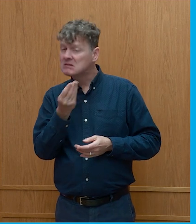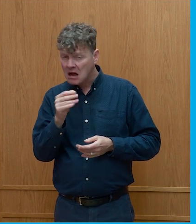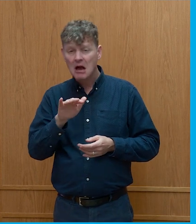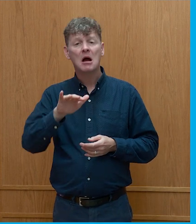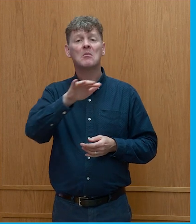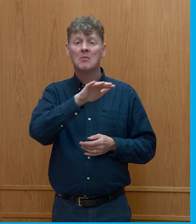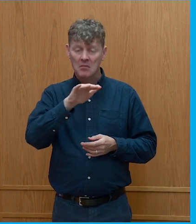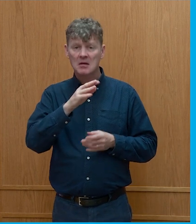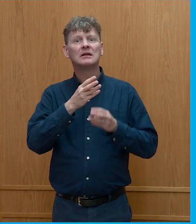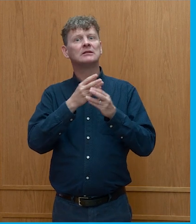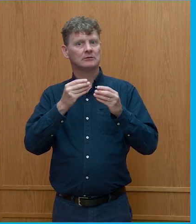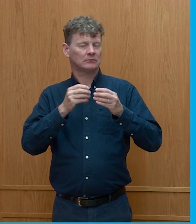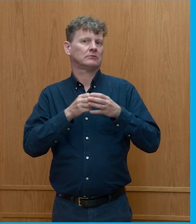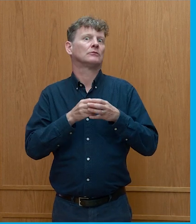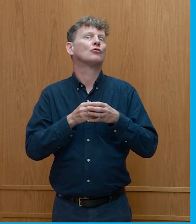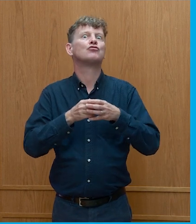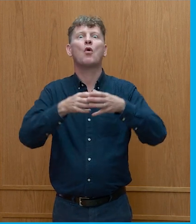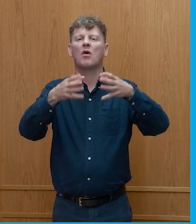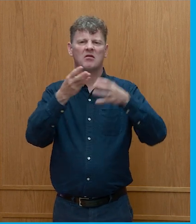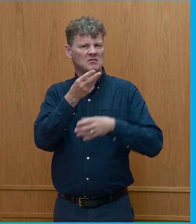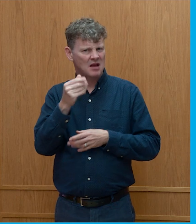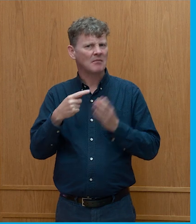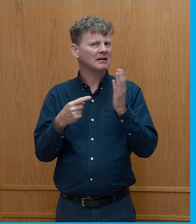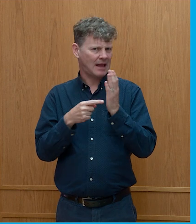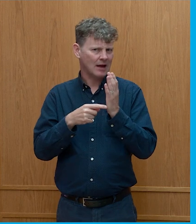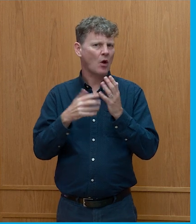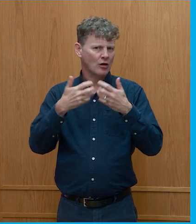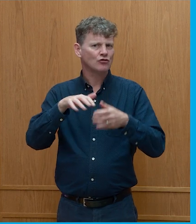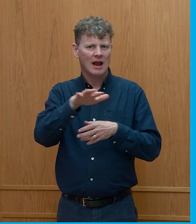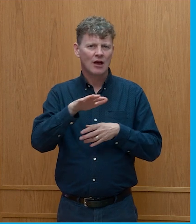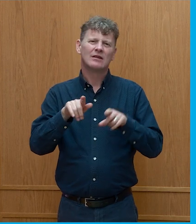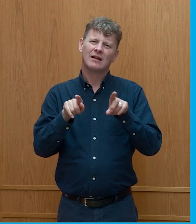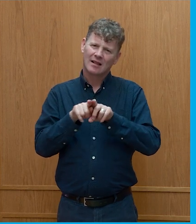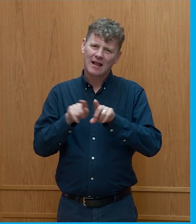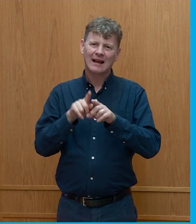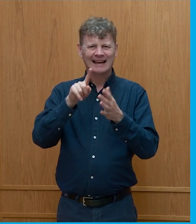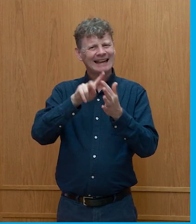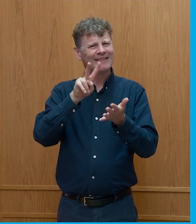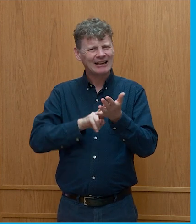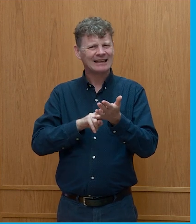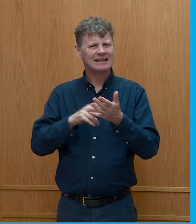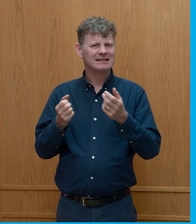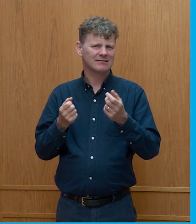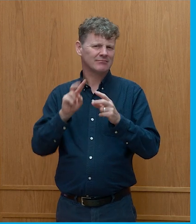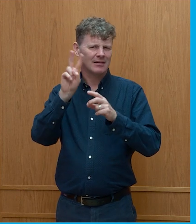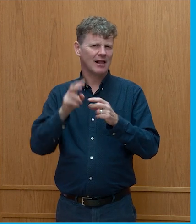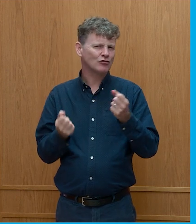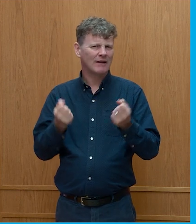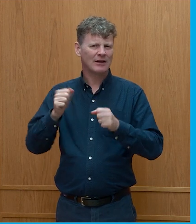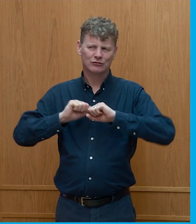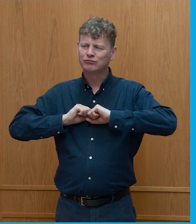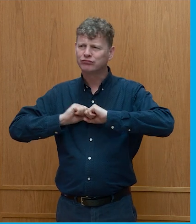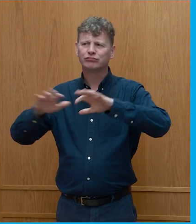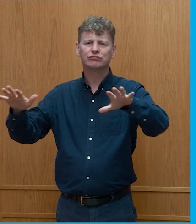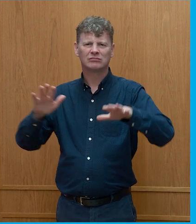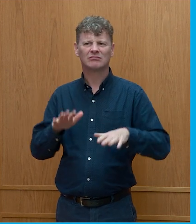there is exponential growth in certain technological areas that we're seeing like the adoption of EVs where I think the industry has understood that that is